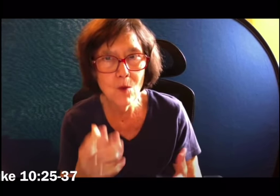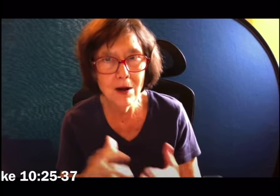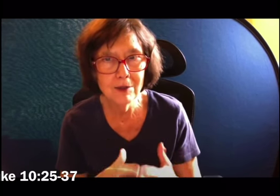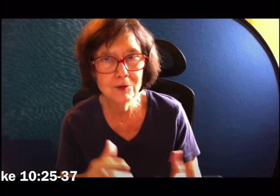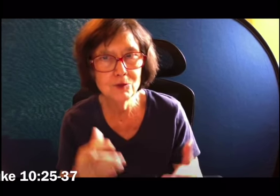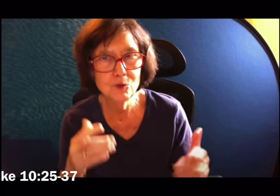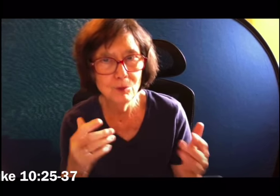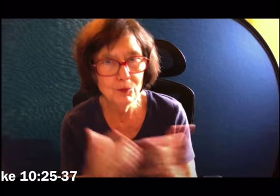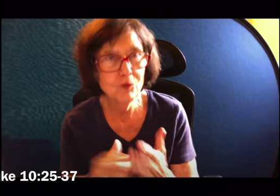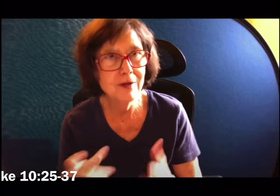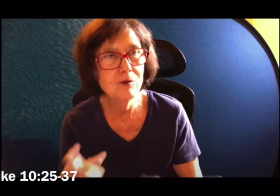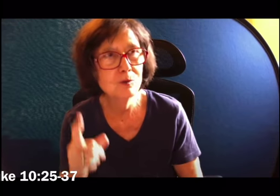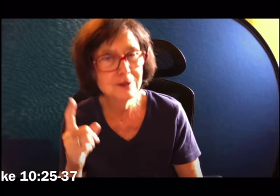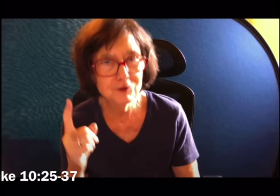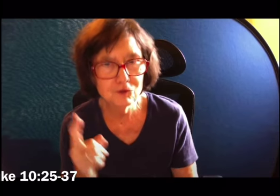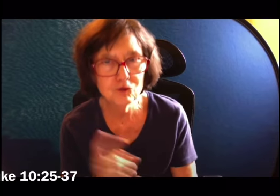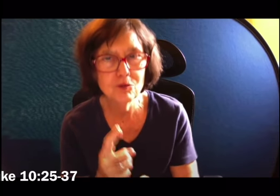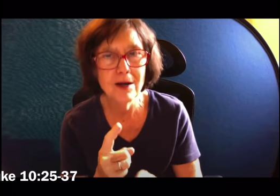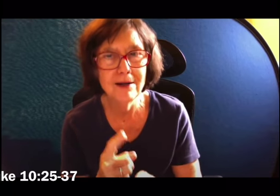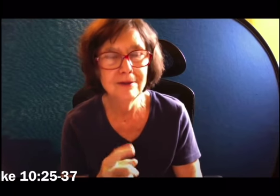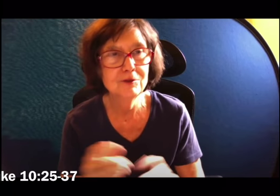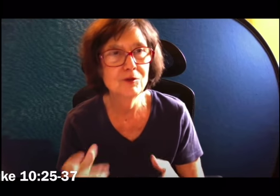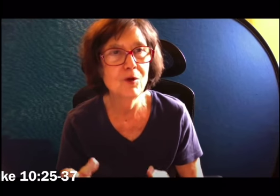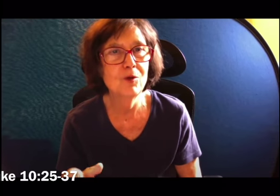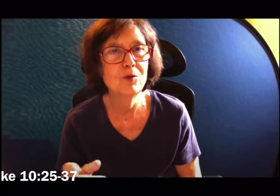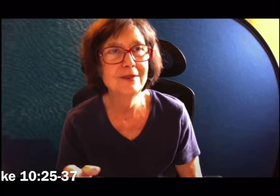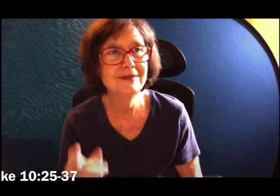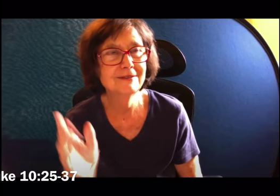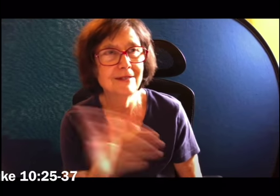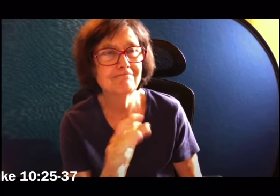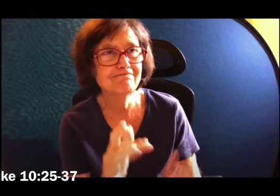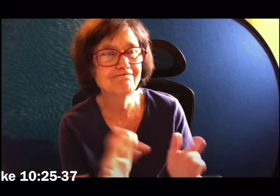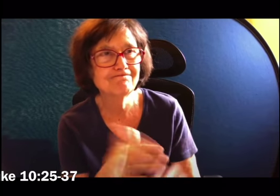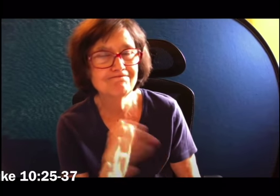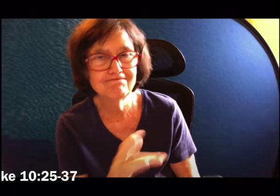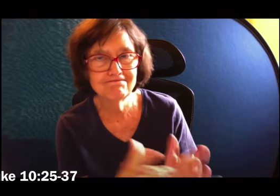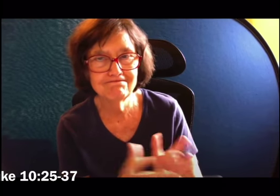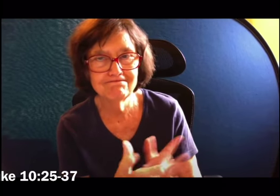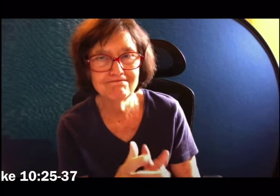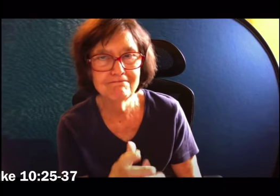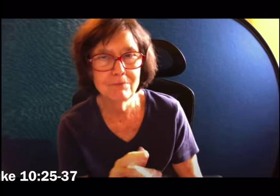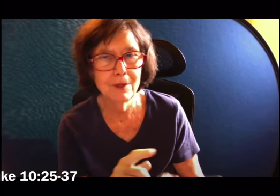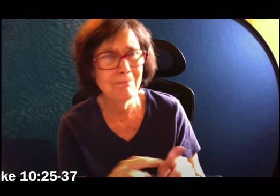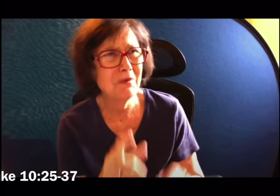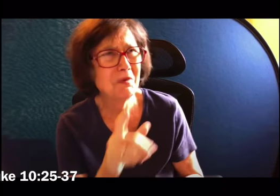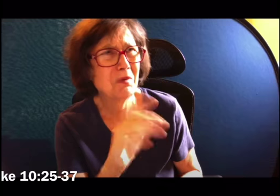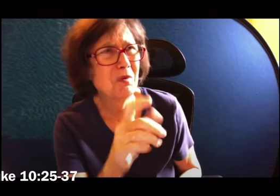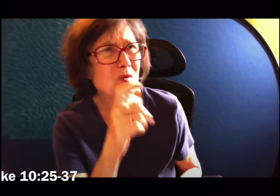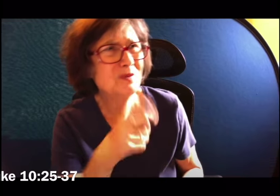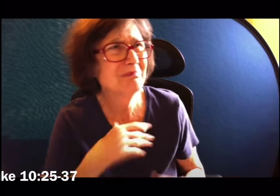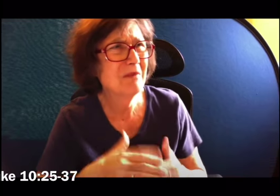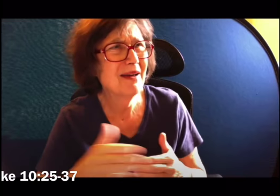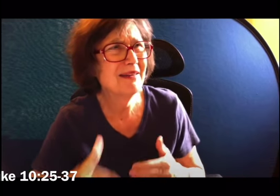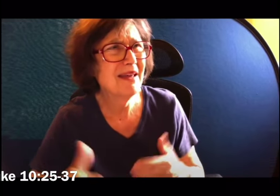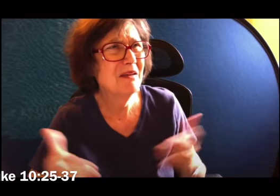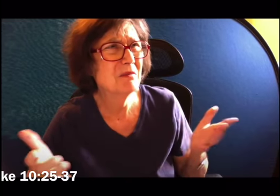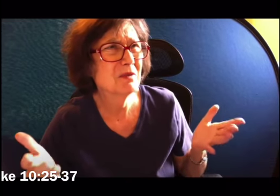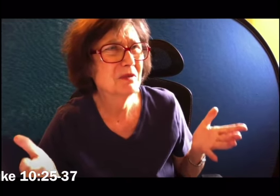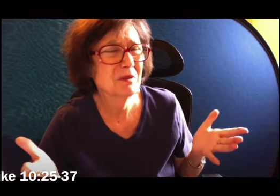But because he wished to justify himself, he said to Jesus, and who is my